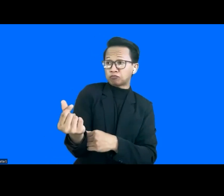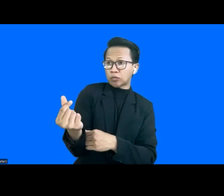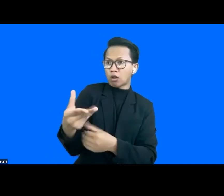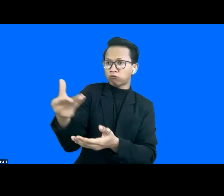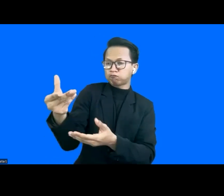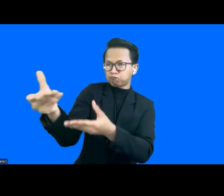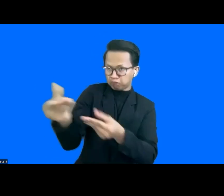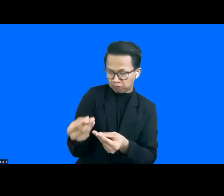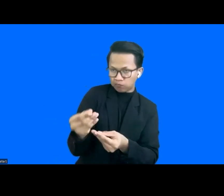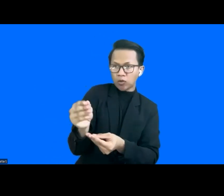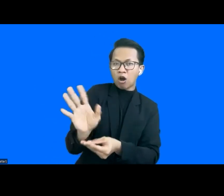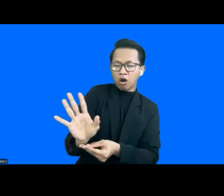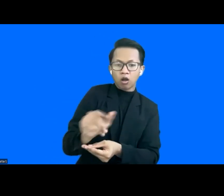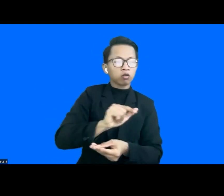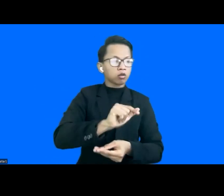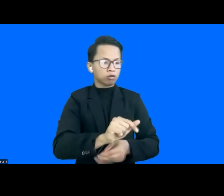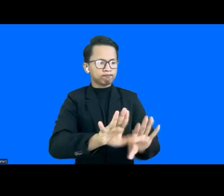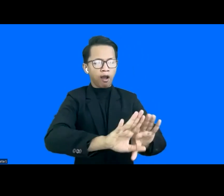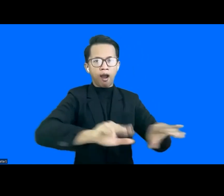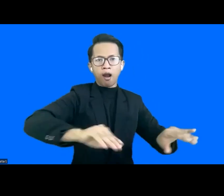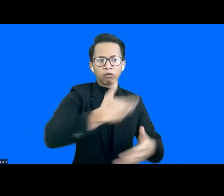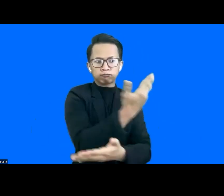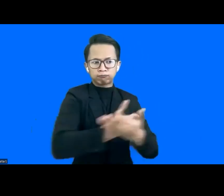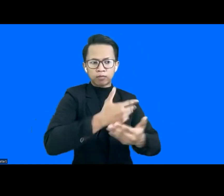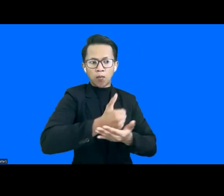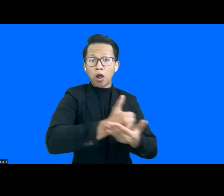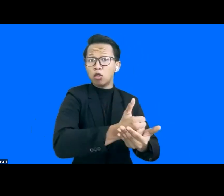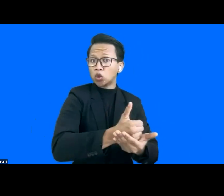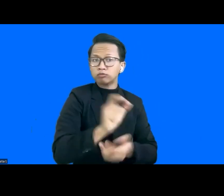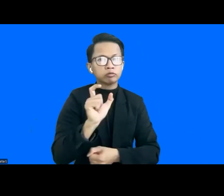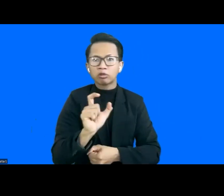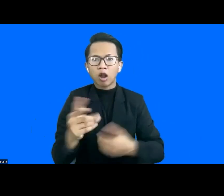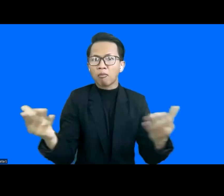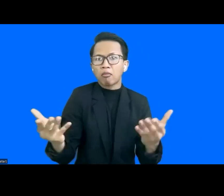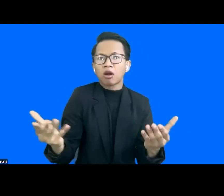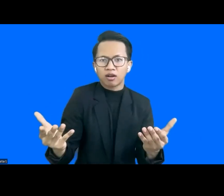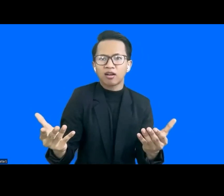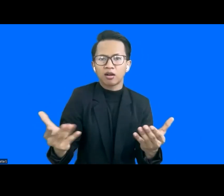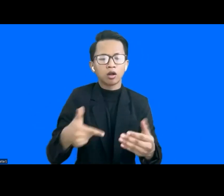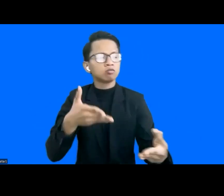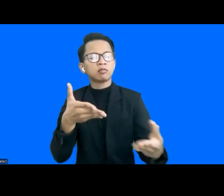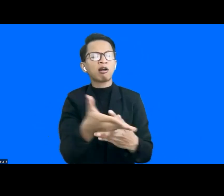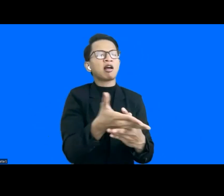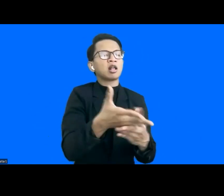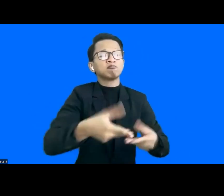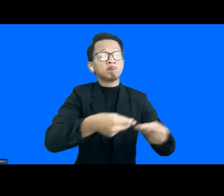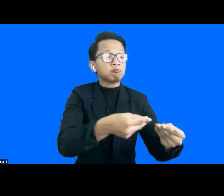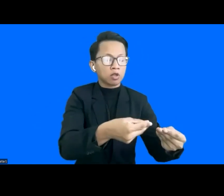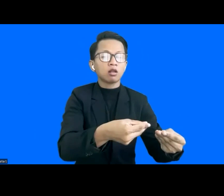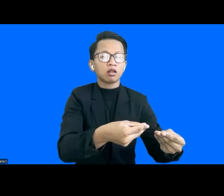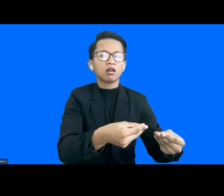to, you know, help the students who really need you know, this access. And finally,